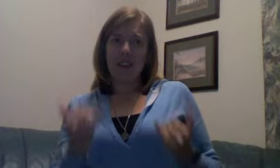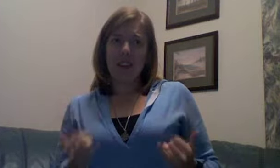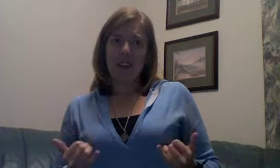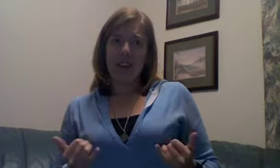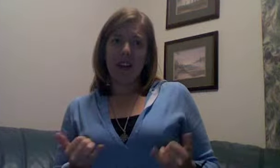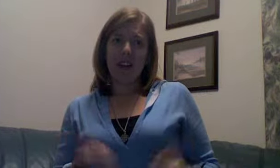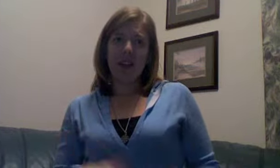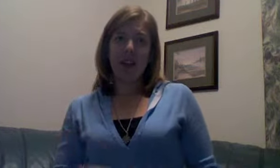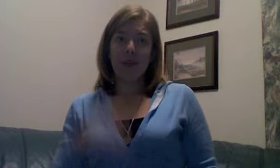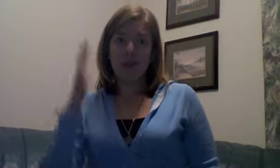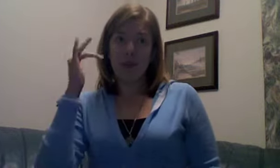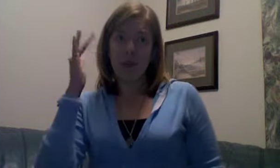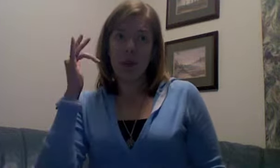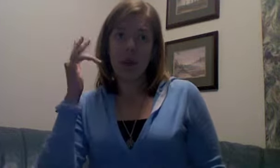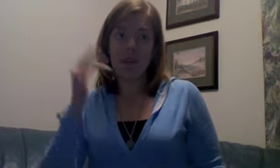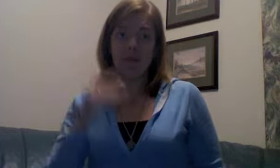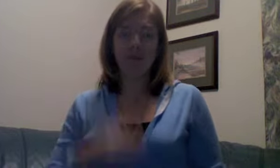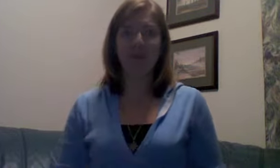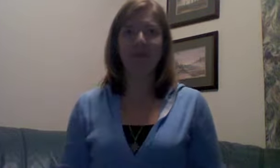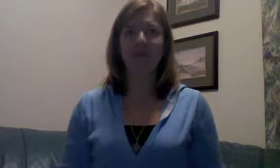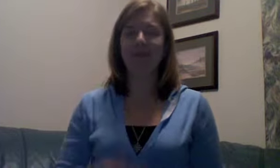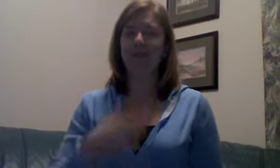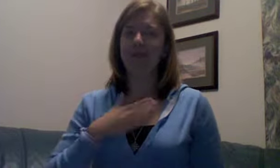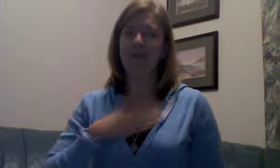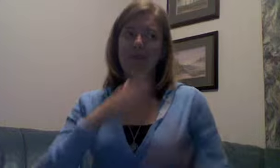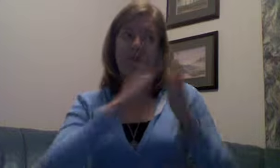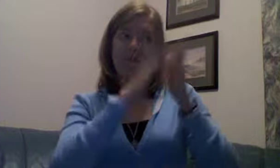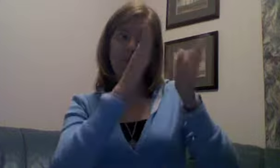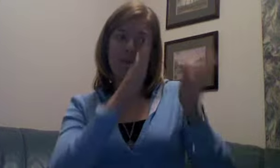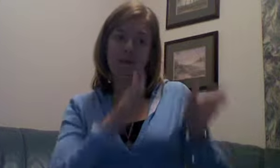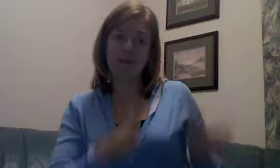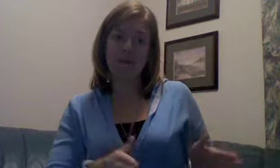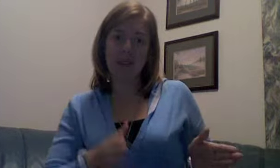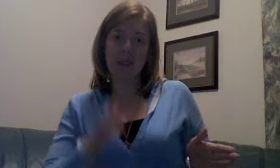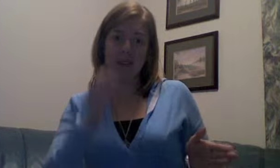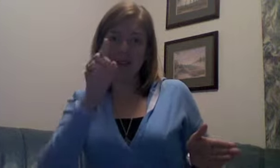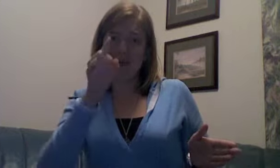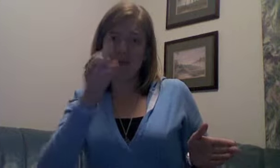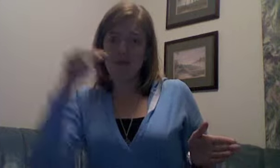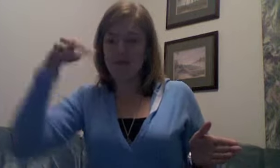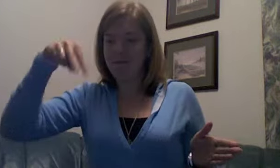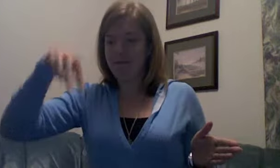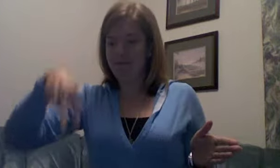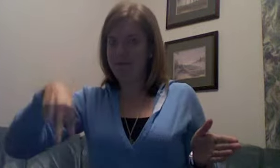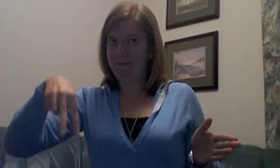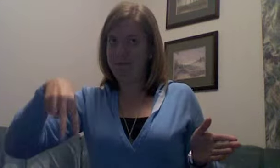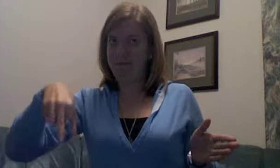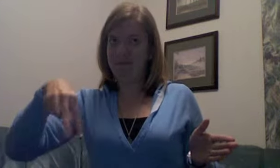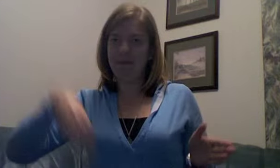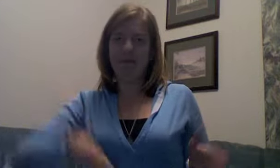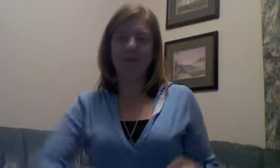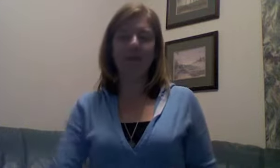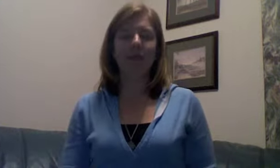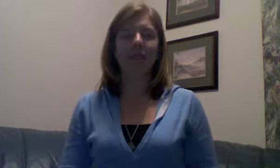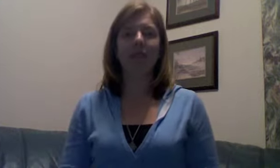now, standing outside my house,